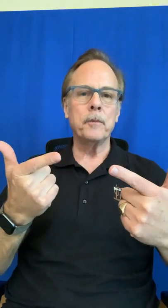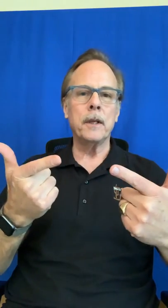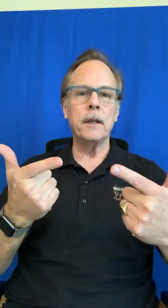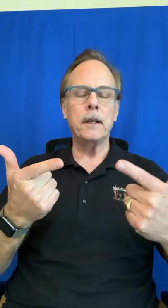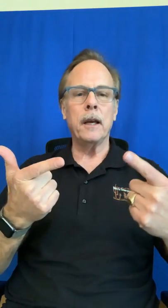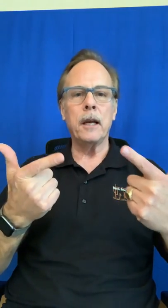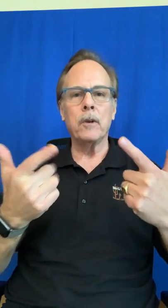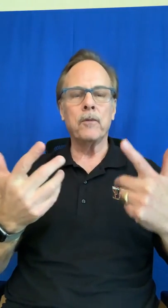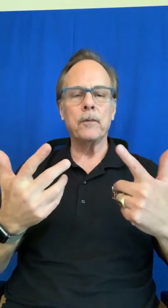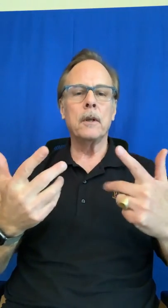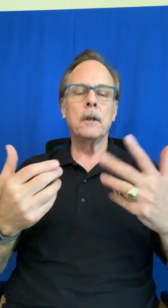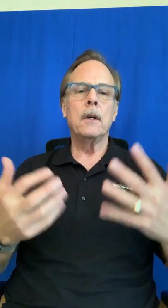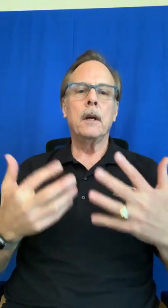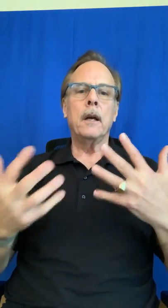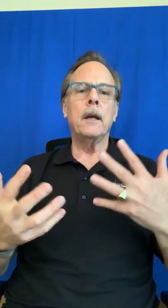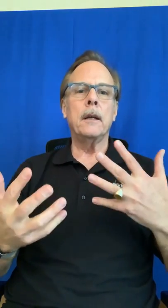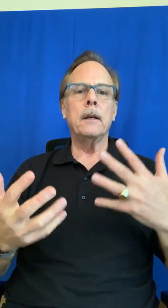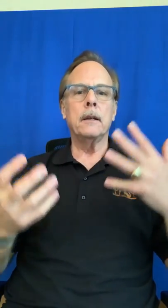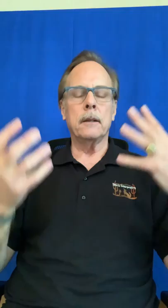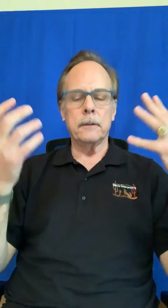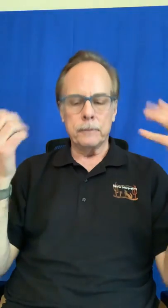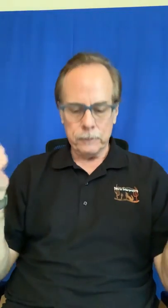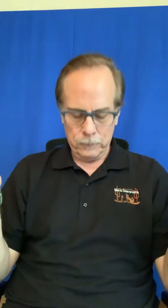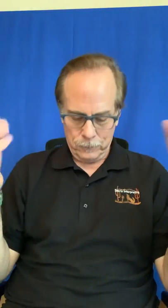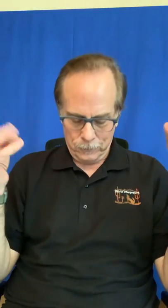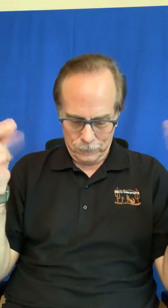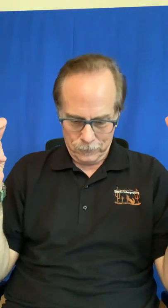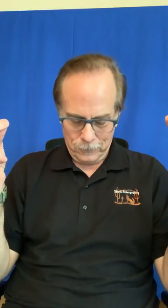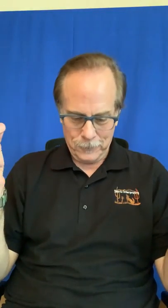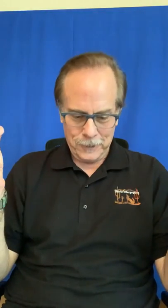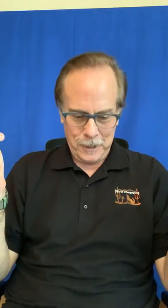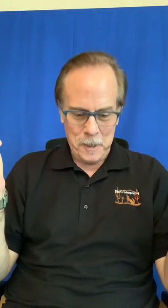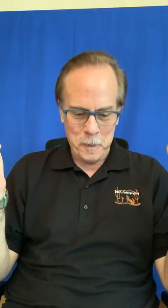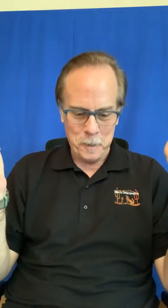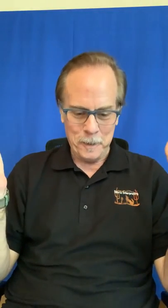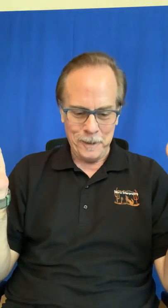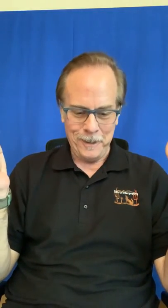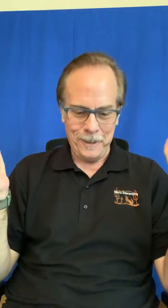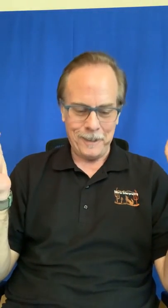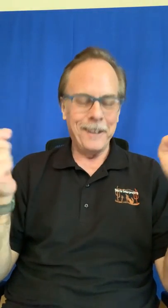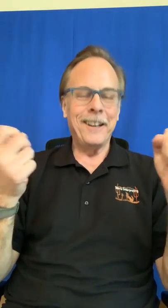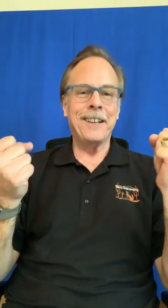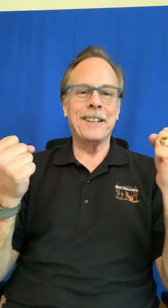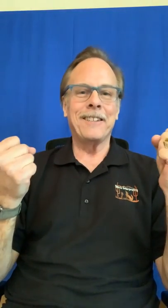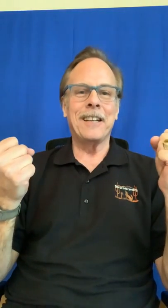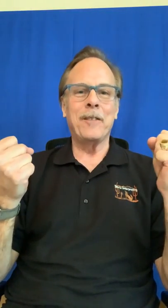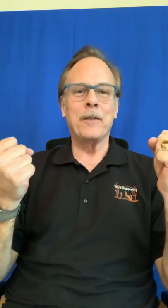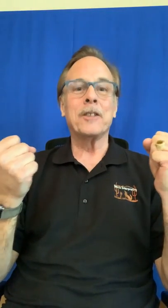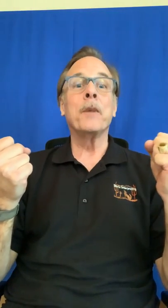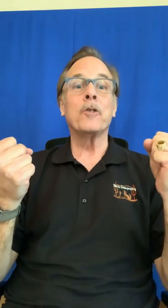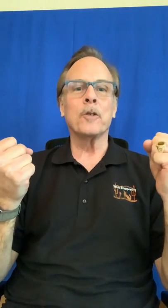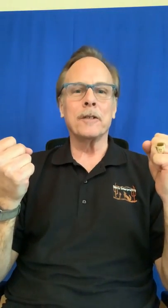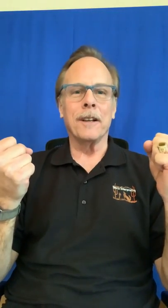be a a um yeah i can't think of the name of the symmetrical sign